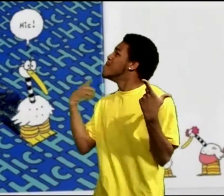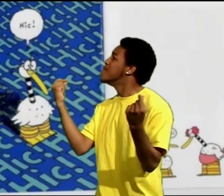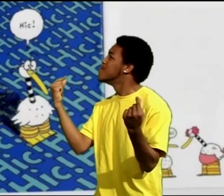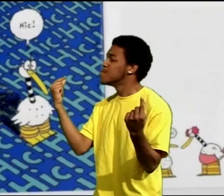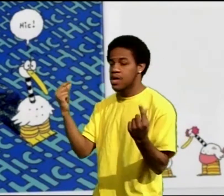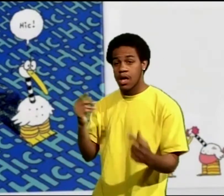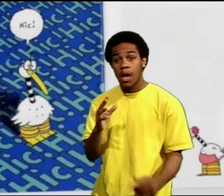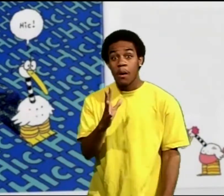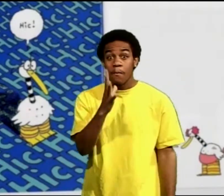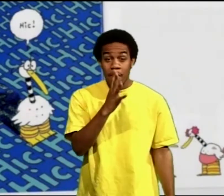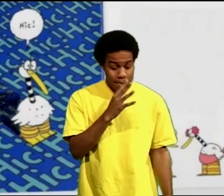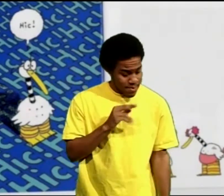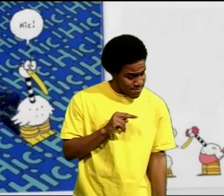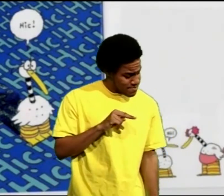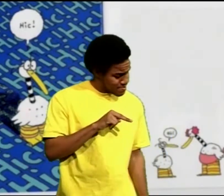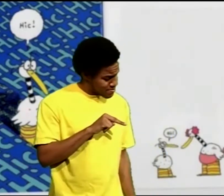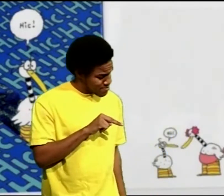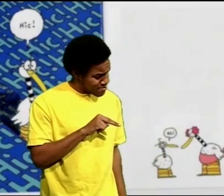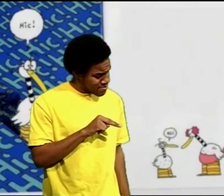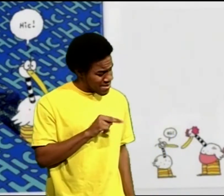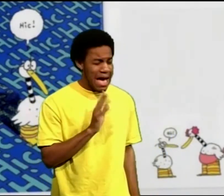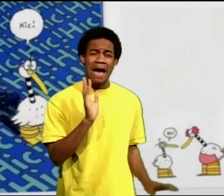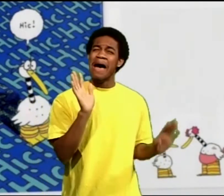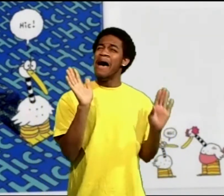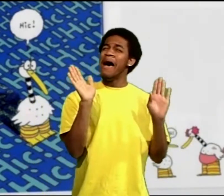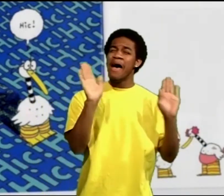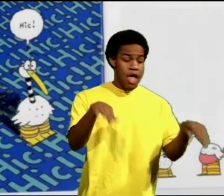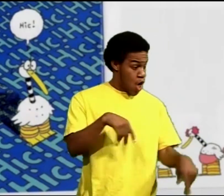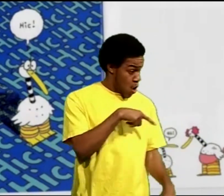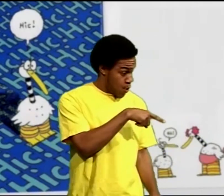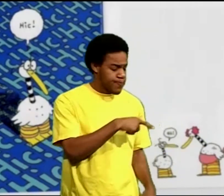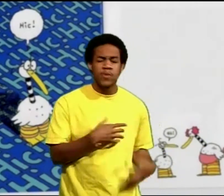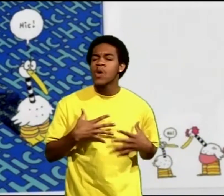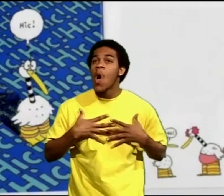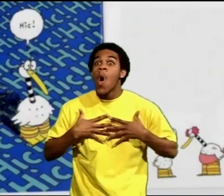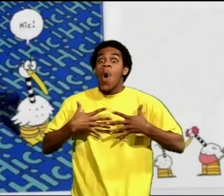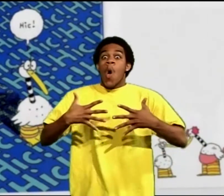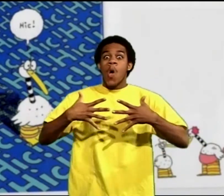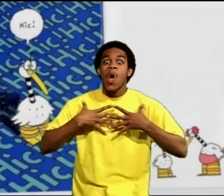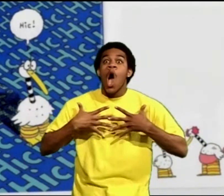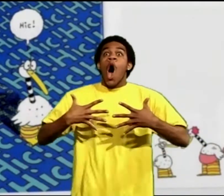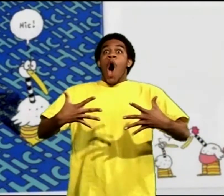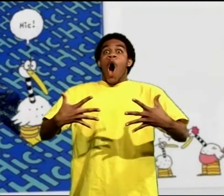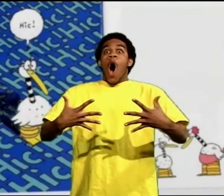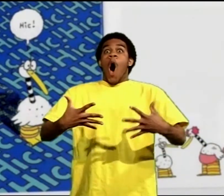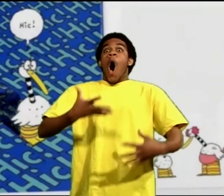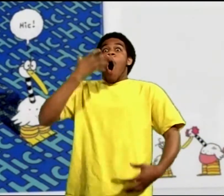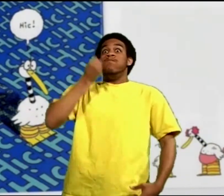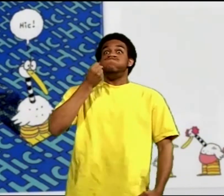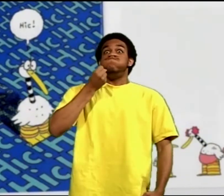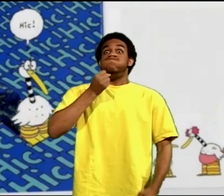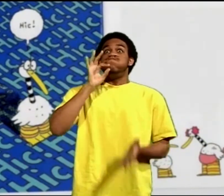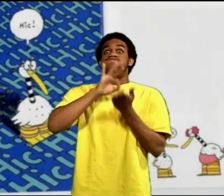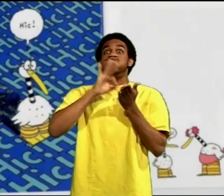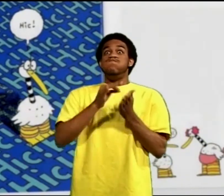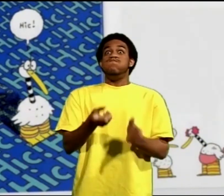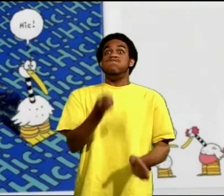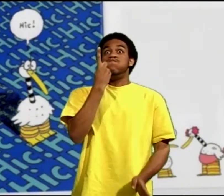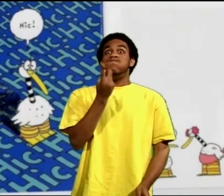mom said oh it's nothing breathe deep and hold your breath count to